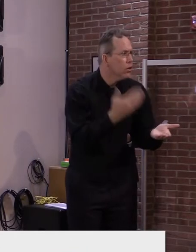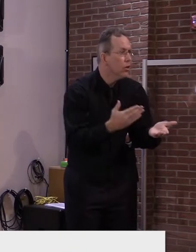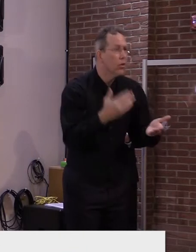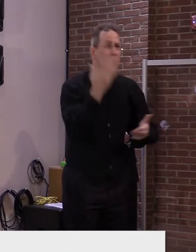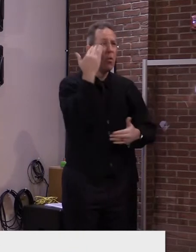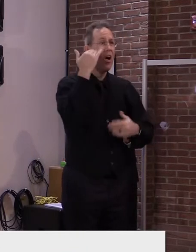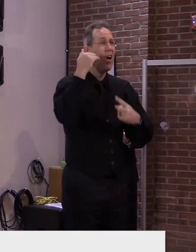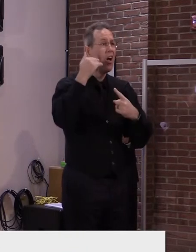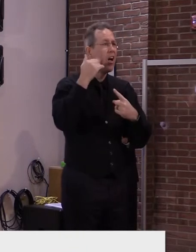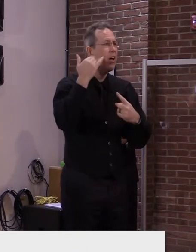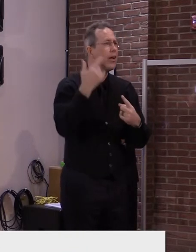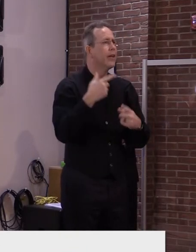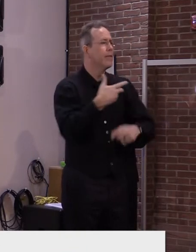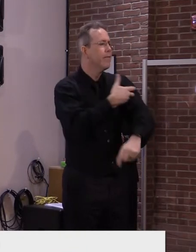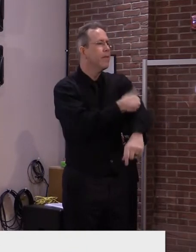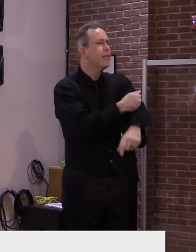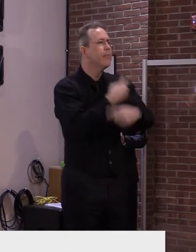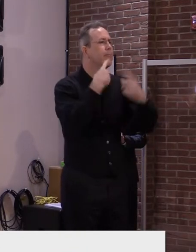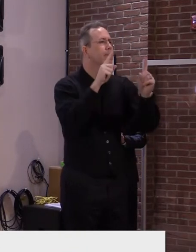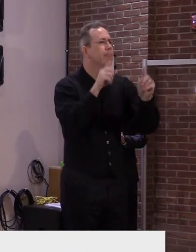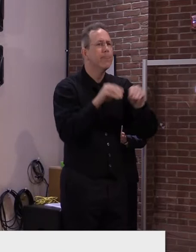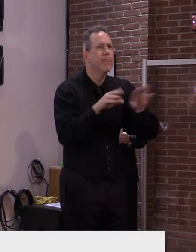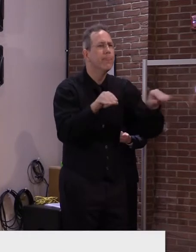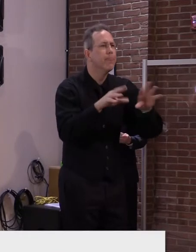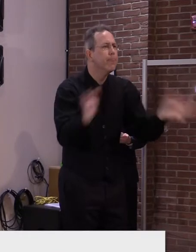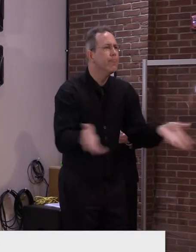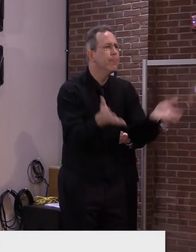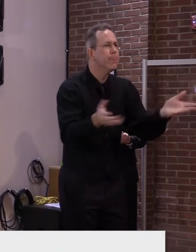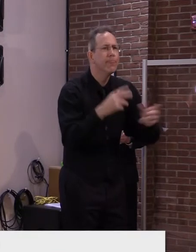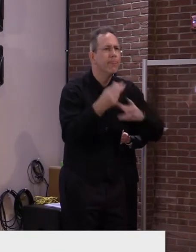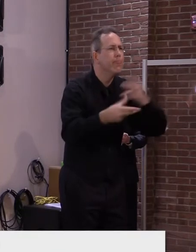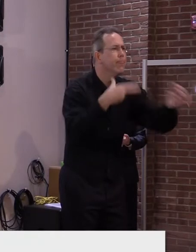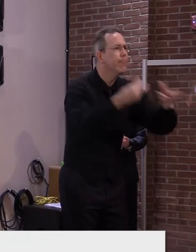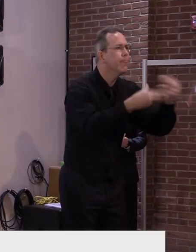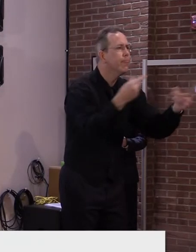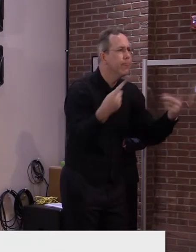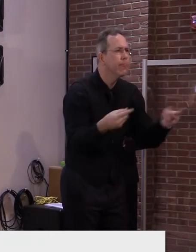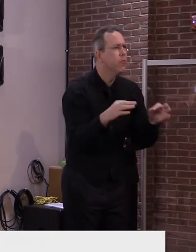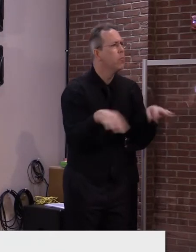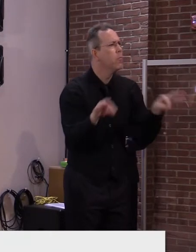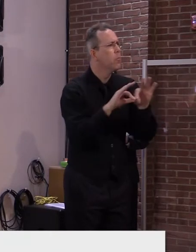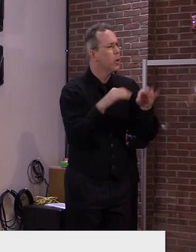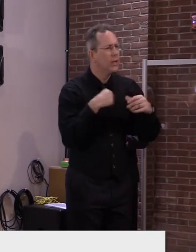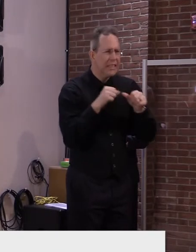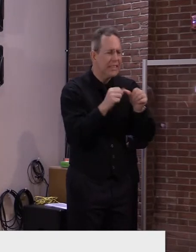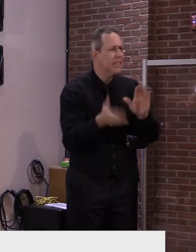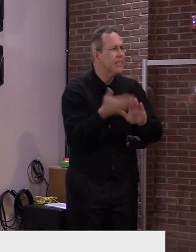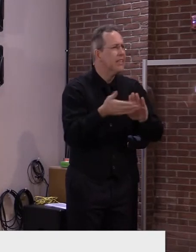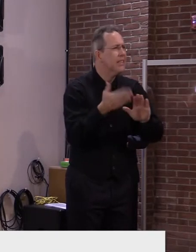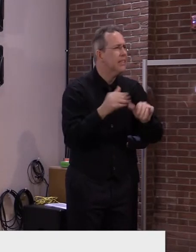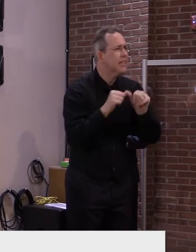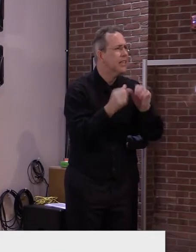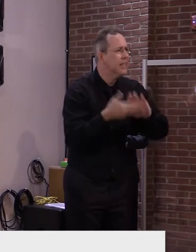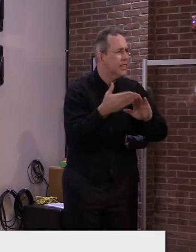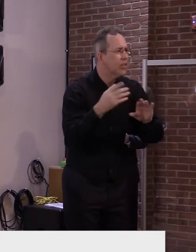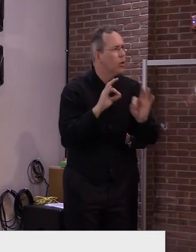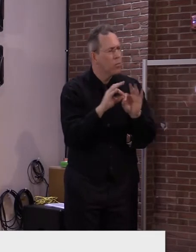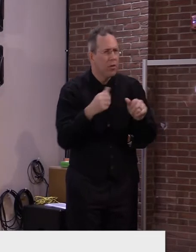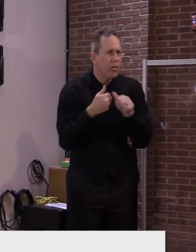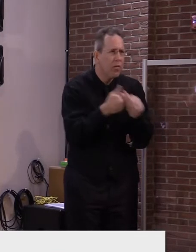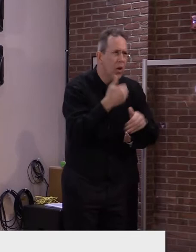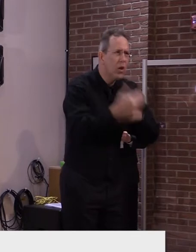this as well, but it's up to each of us to keep this moving in the right direction. And that means following the public health guidance.